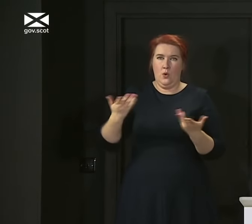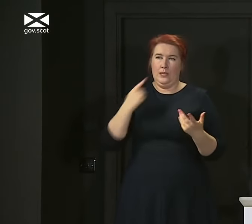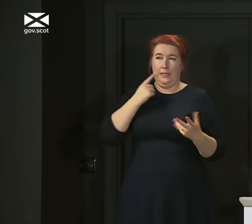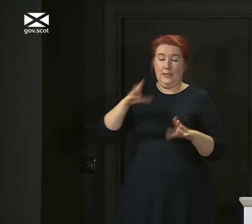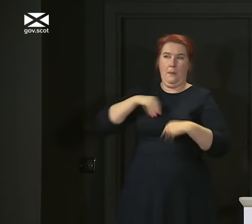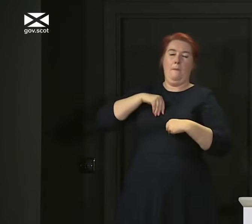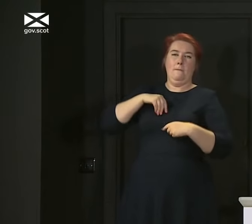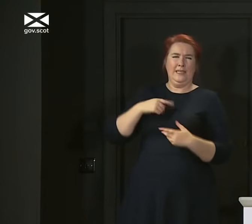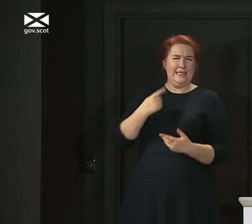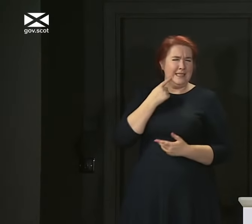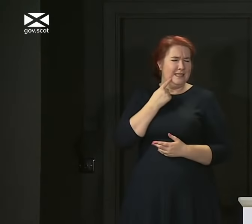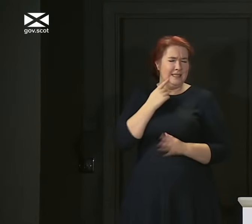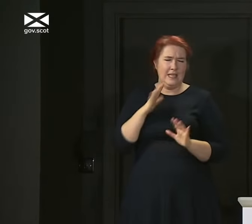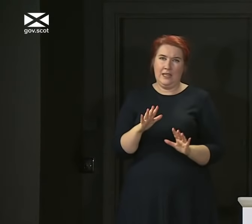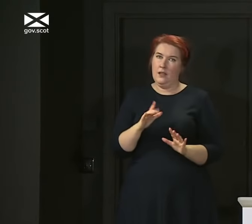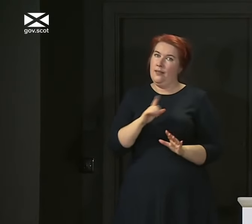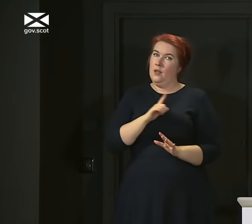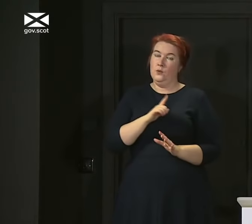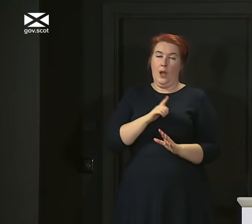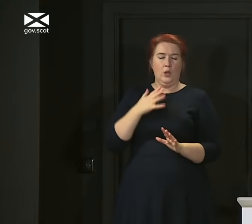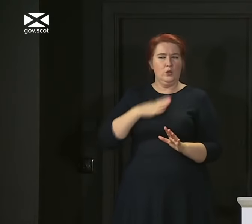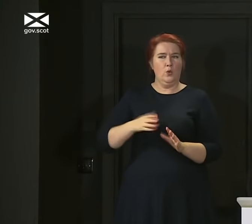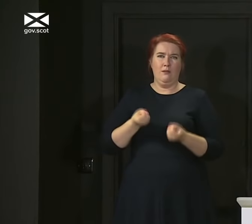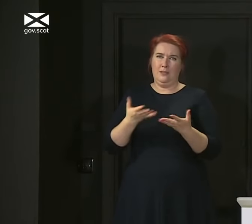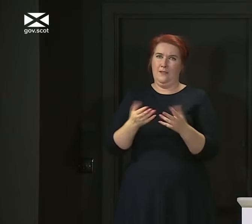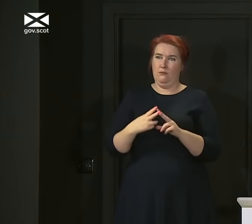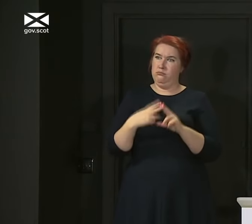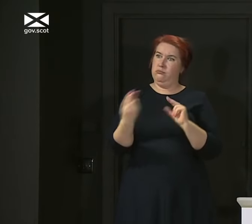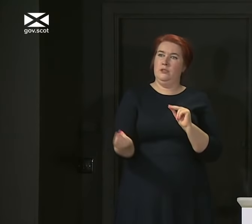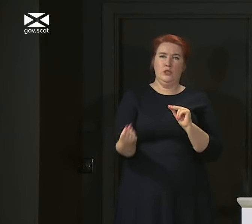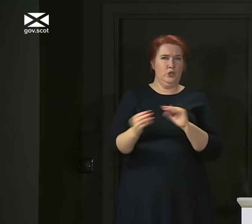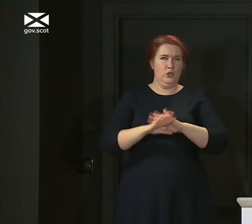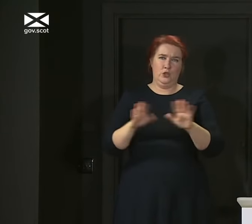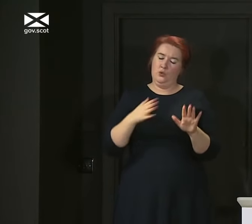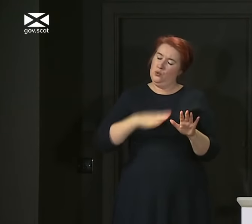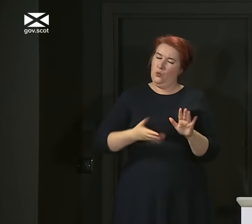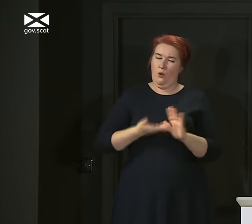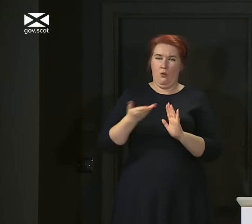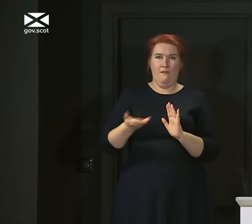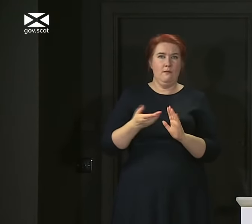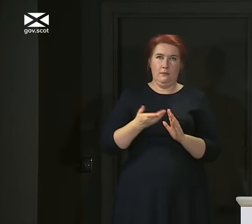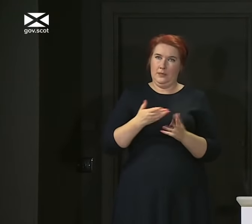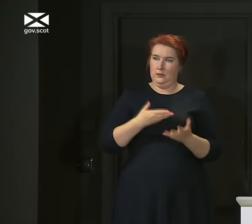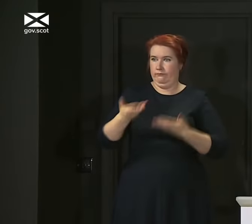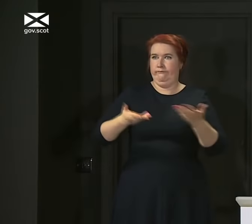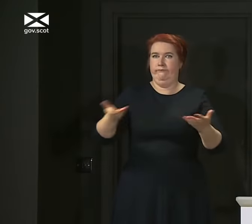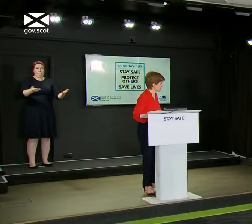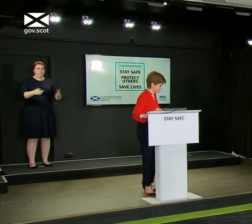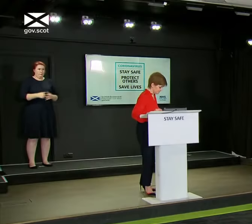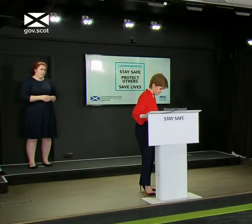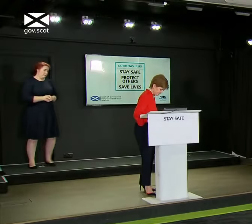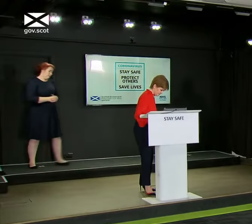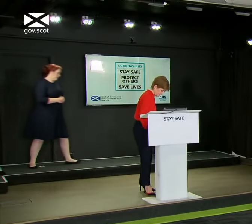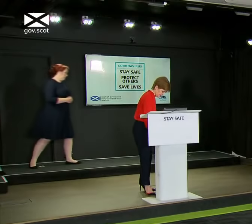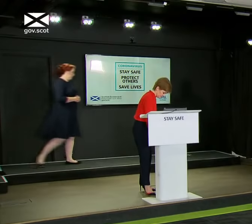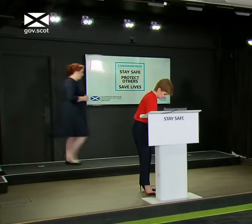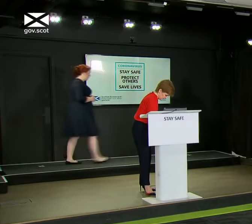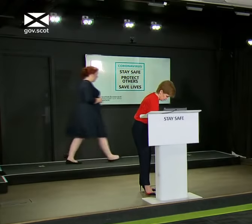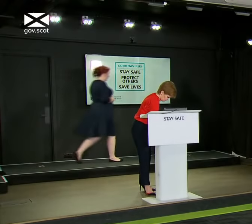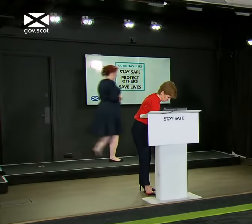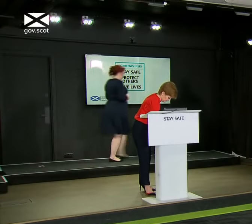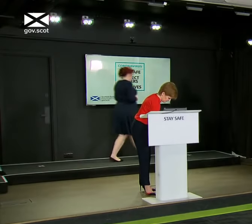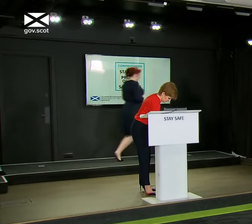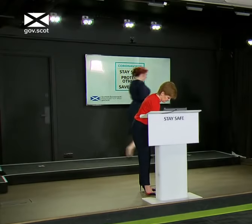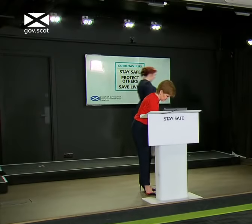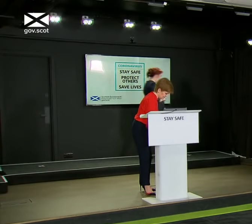bridges for it. So let's not build the bridges. And that's the most important thing that I need to try to get across. Jason. I think